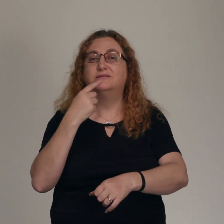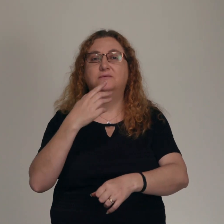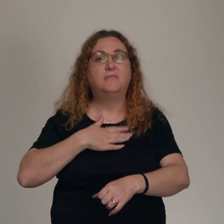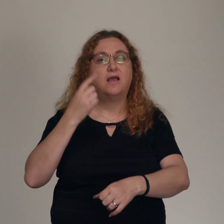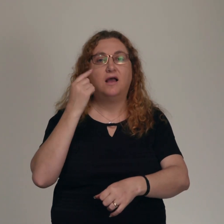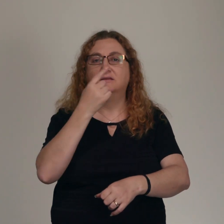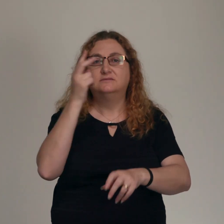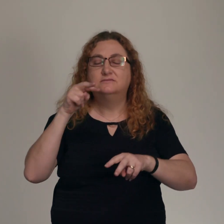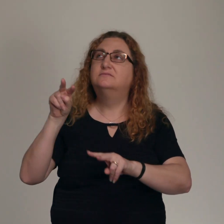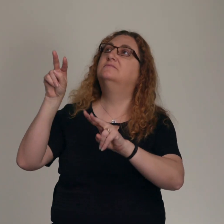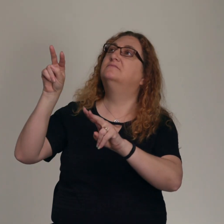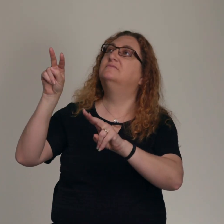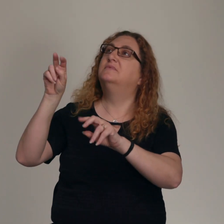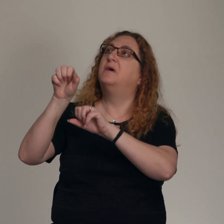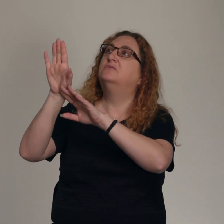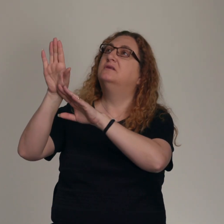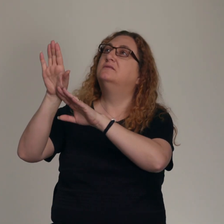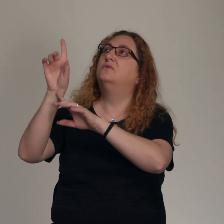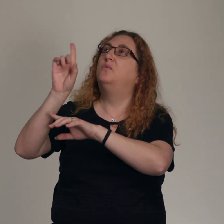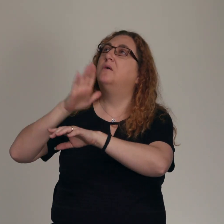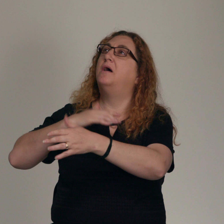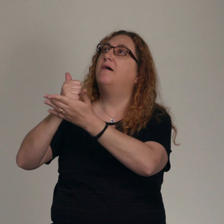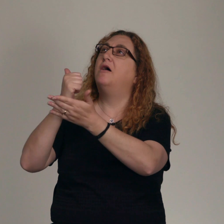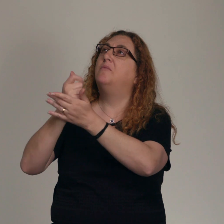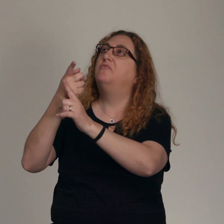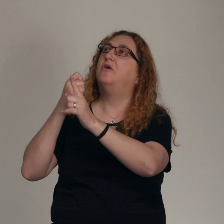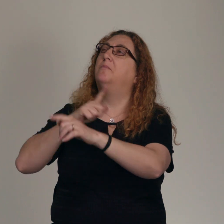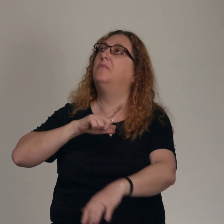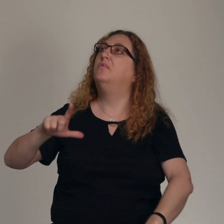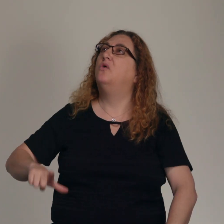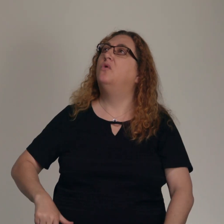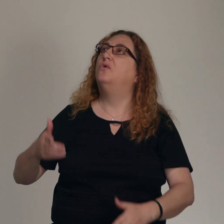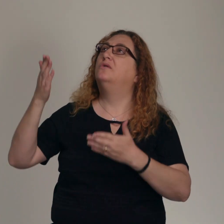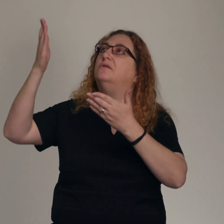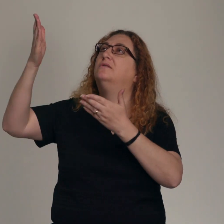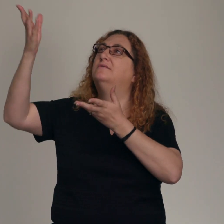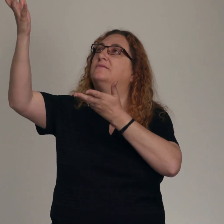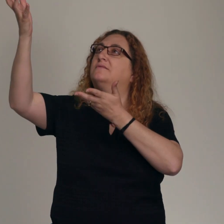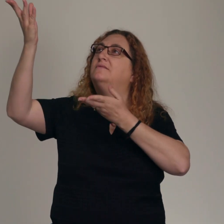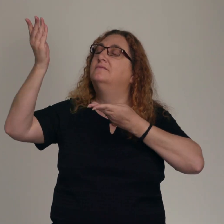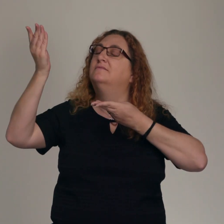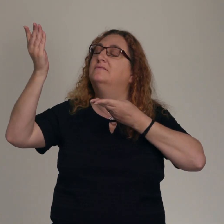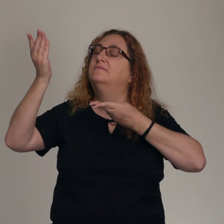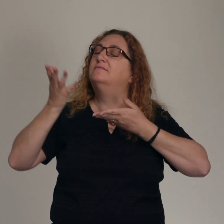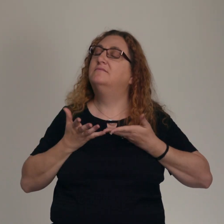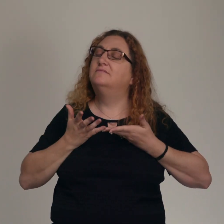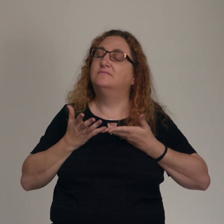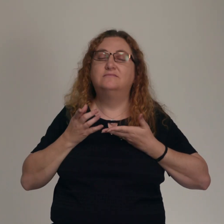My help comes from the Lord. See, our help comes from the Lord who was on the mountain. He